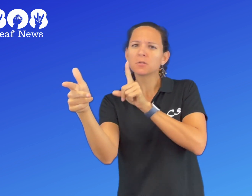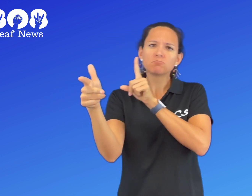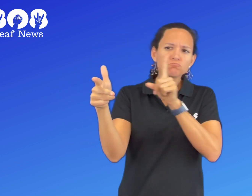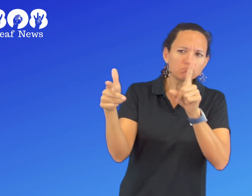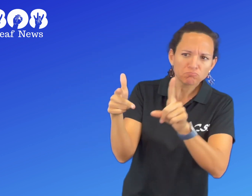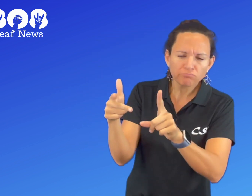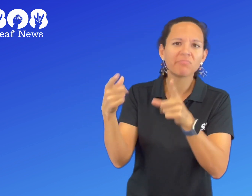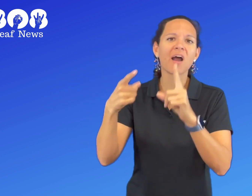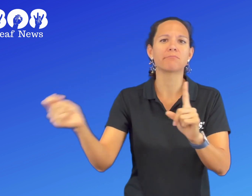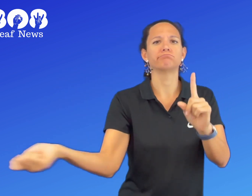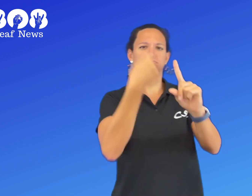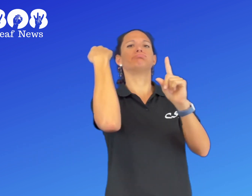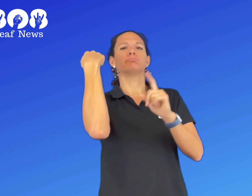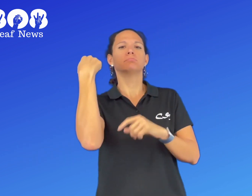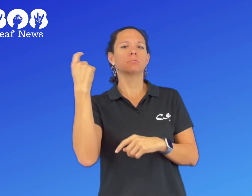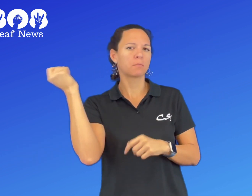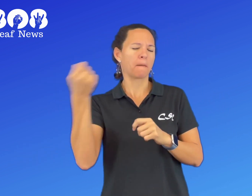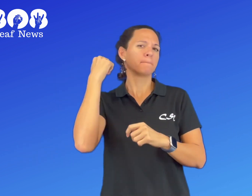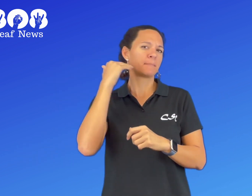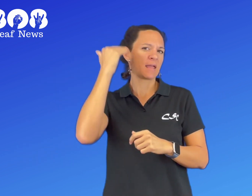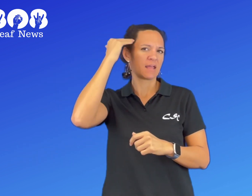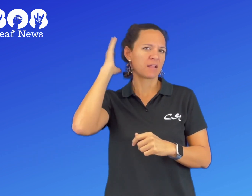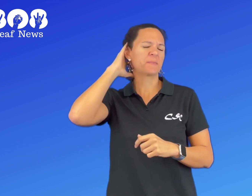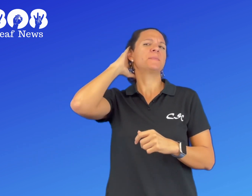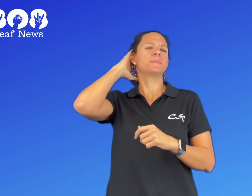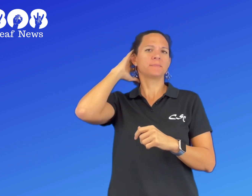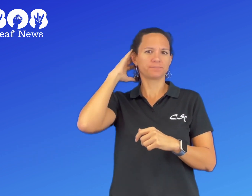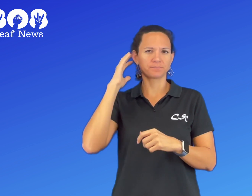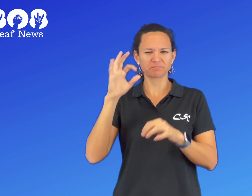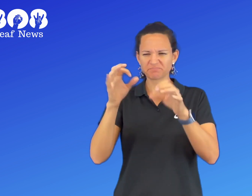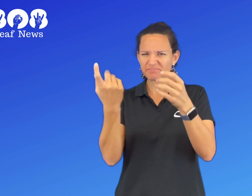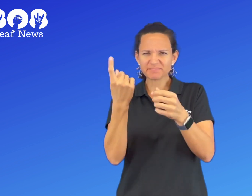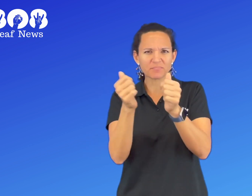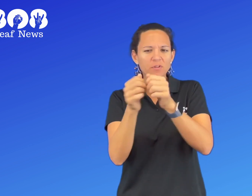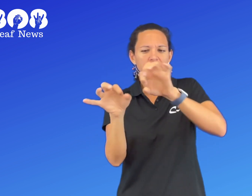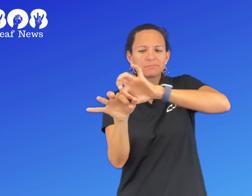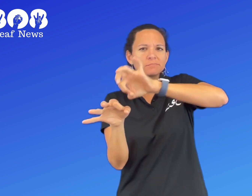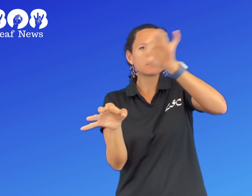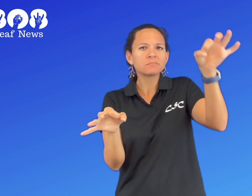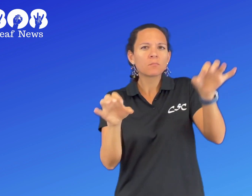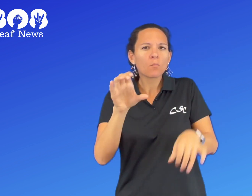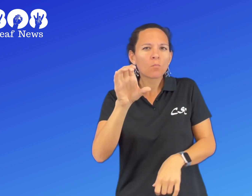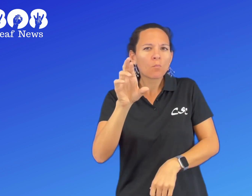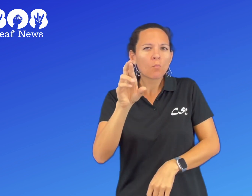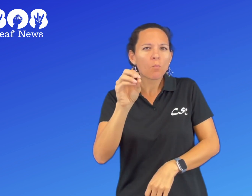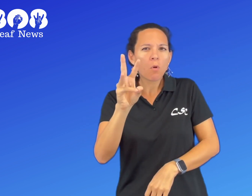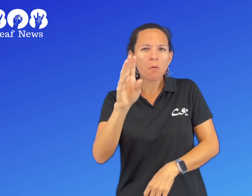He pulled the driver over, walked over to the car, and was attacked in the head with a crowbar or